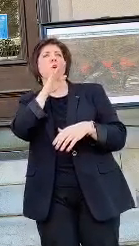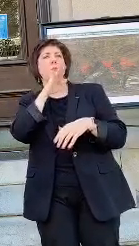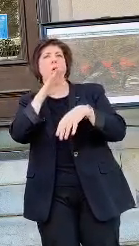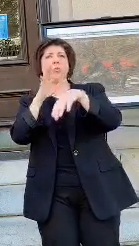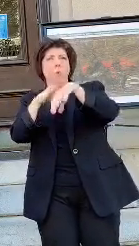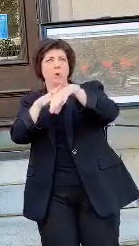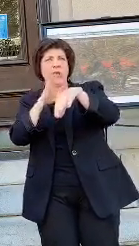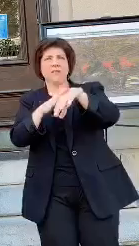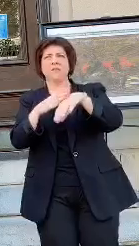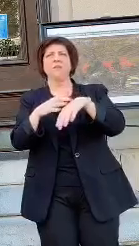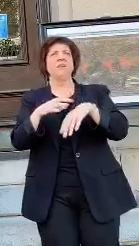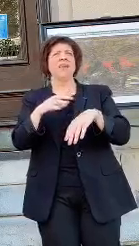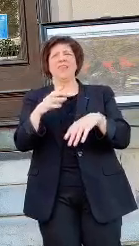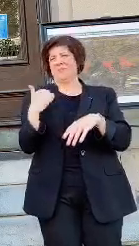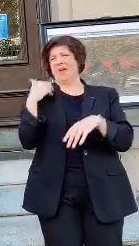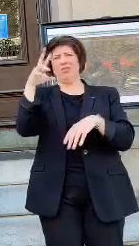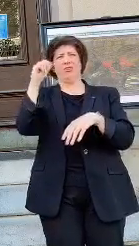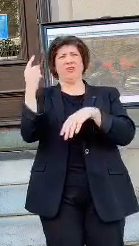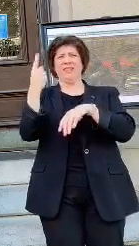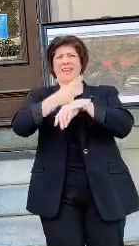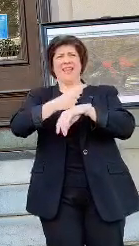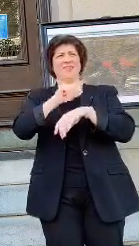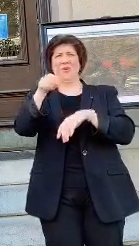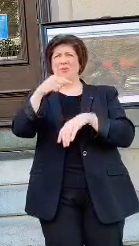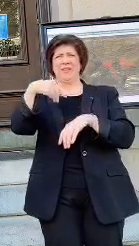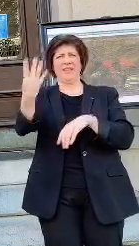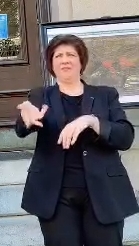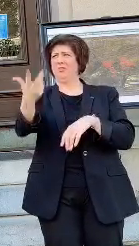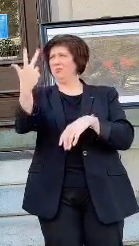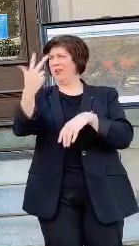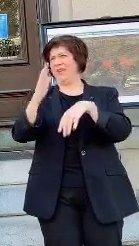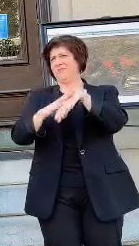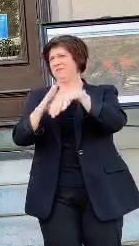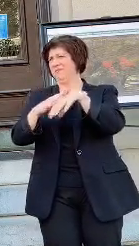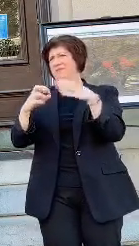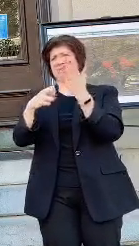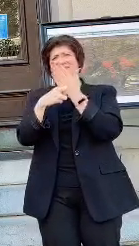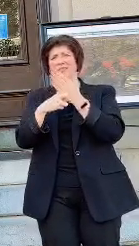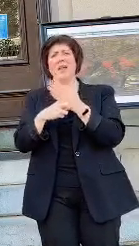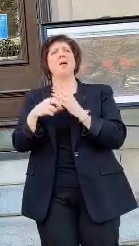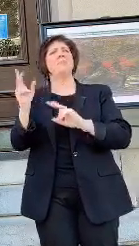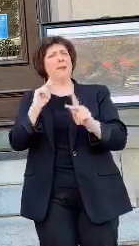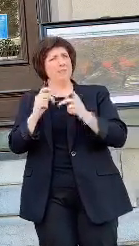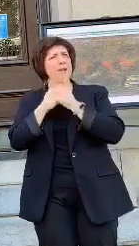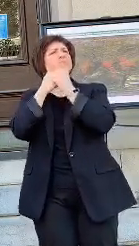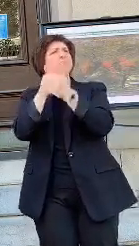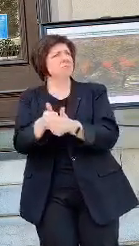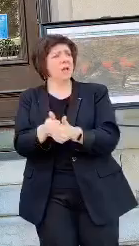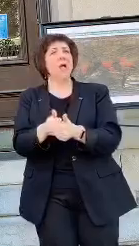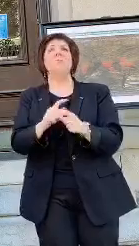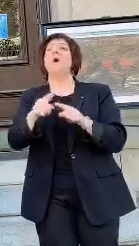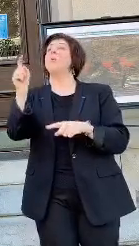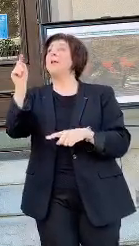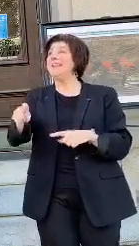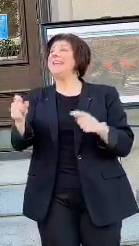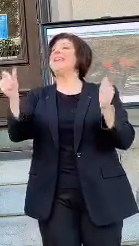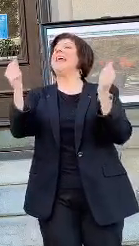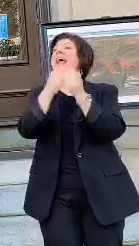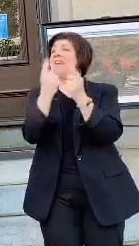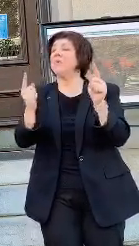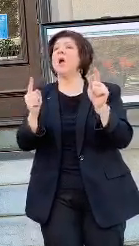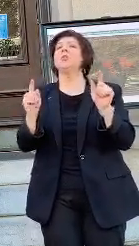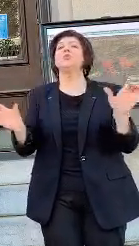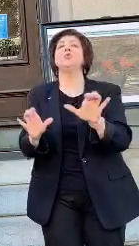the last several days, they've only issued three citations. People have been very compliant. People have been doing their part. We need everyone to do more.